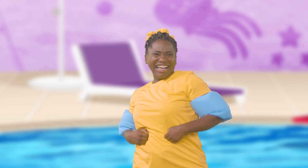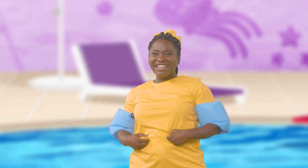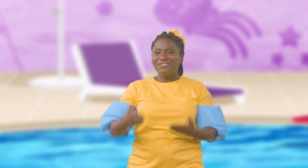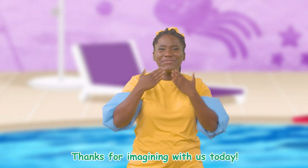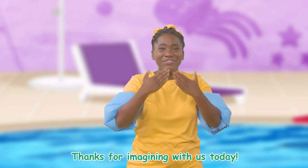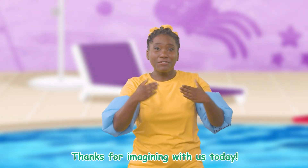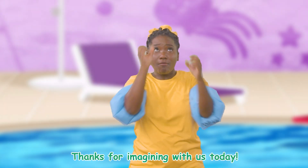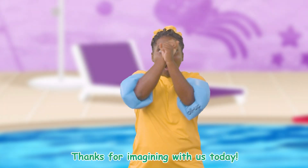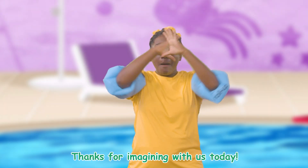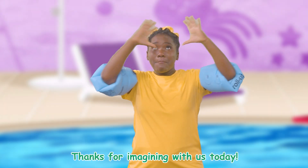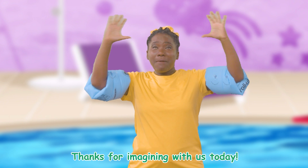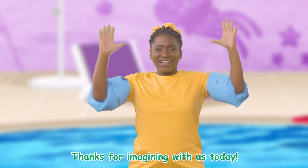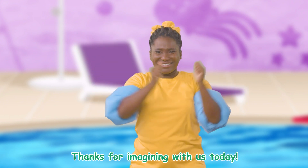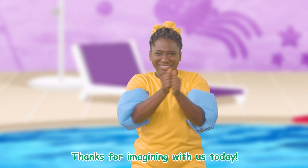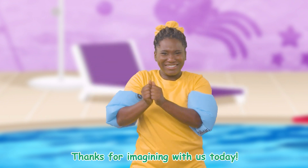Thanks for imagining with us today!